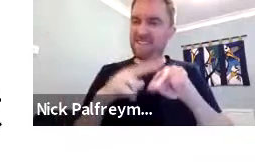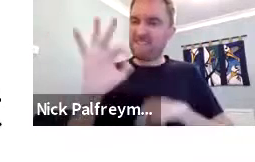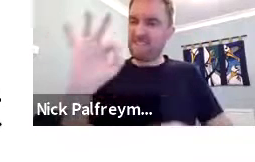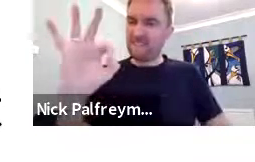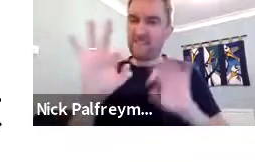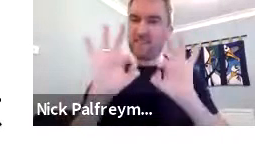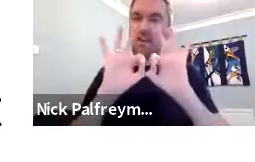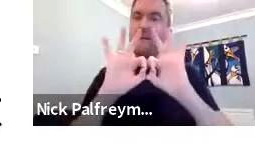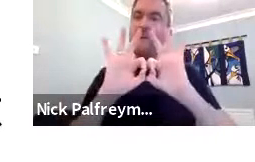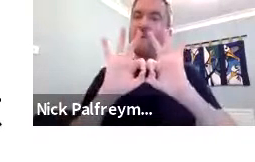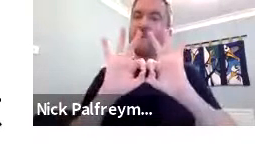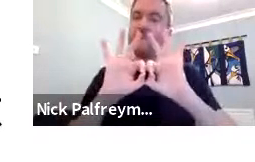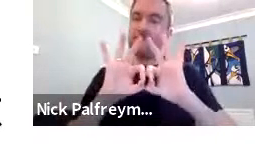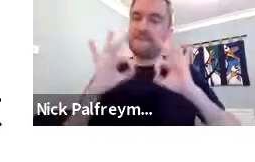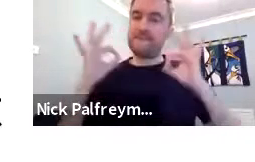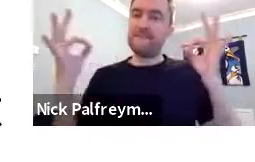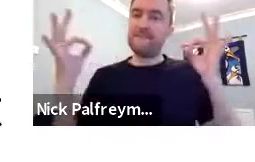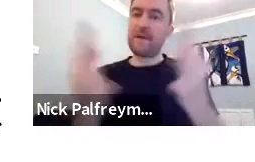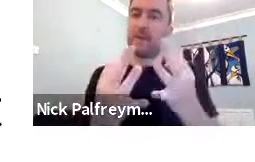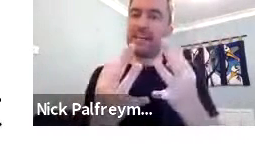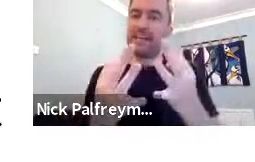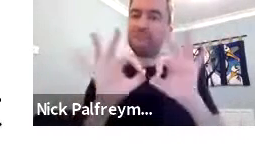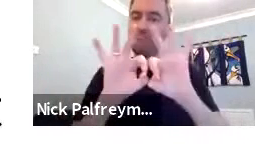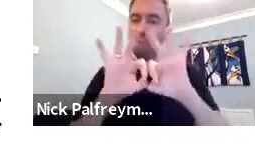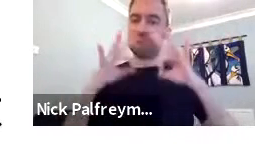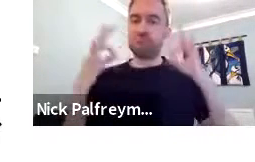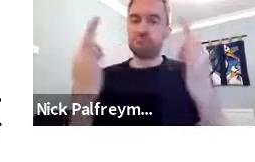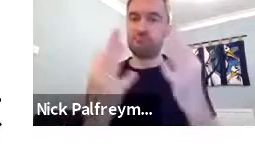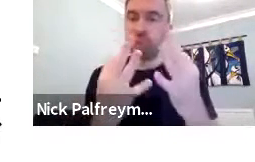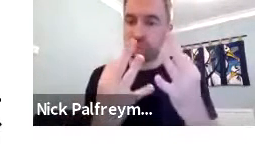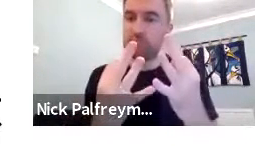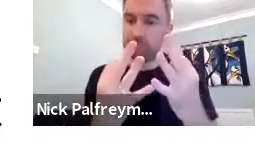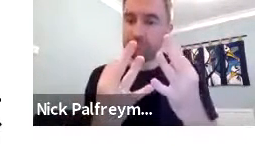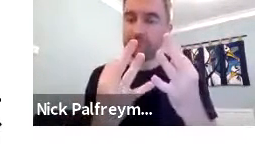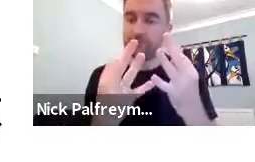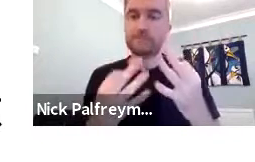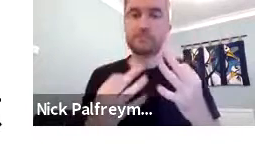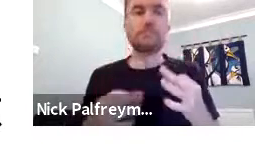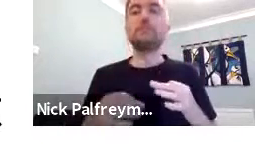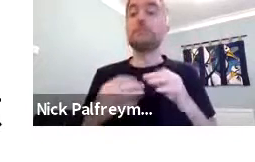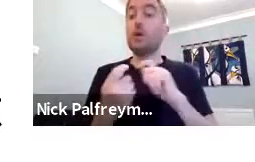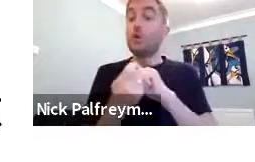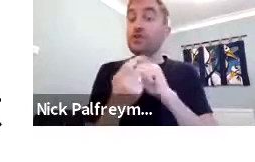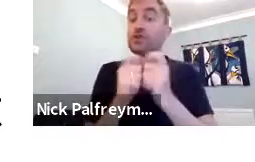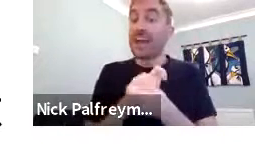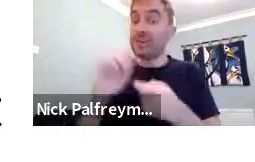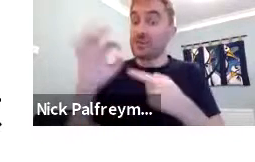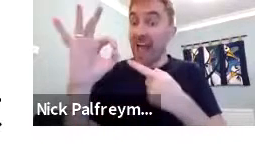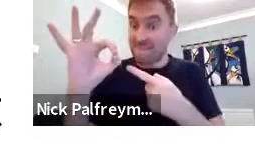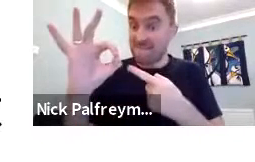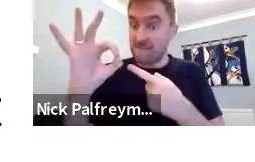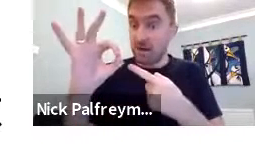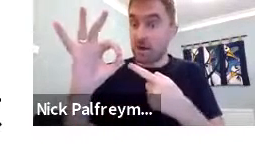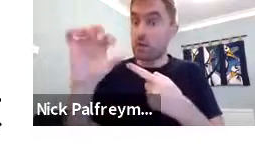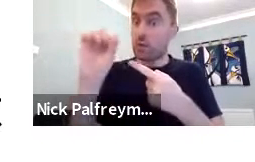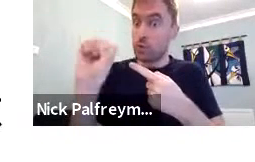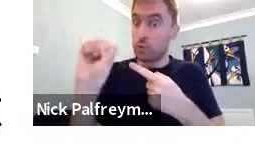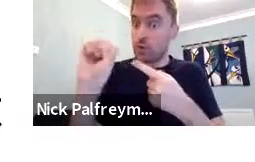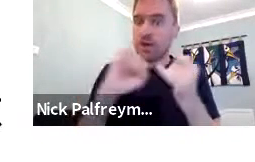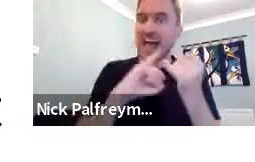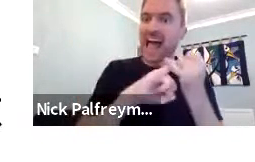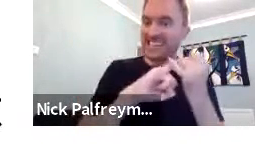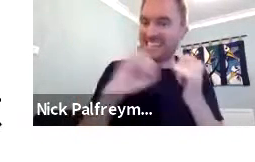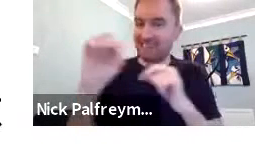If I use the F shape, that's family, that's the sign for family. But you can